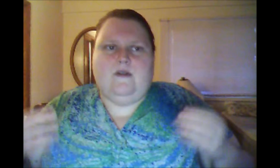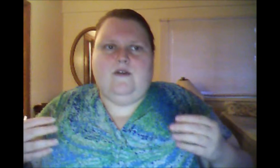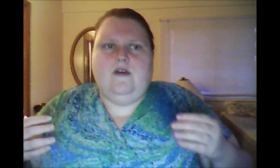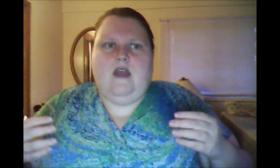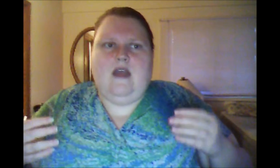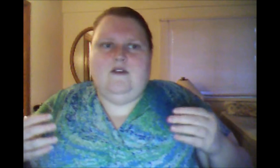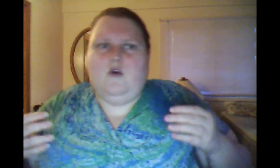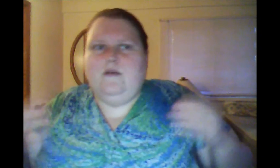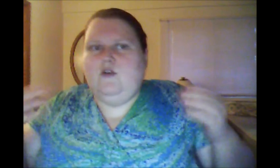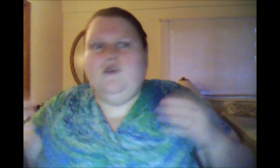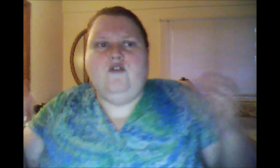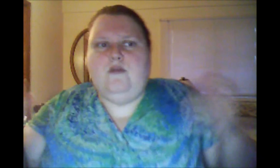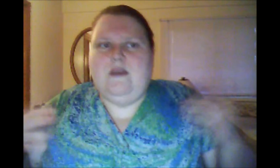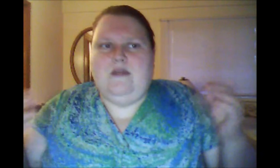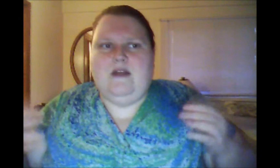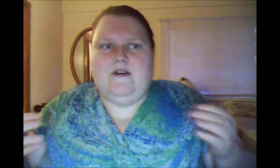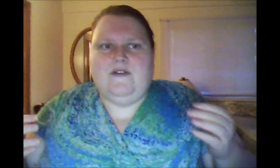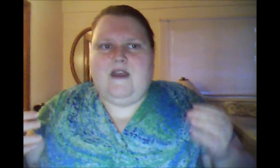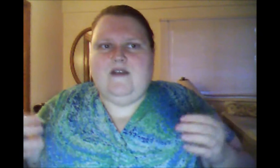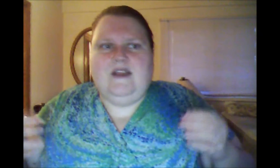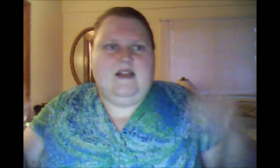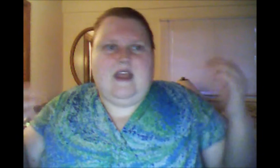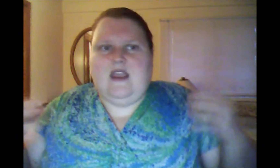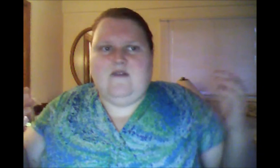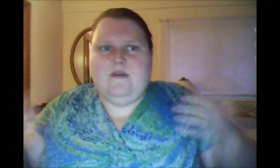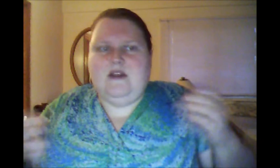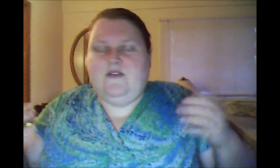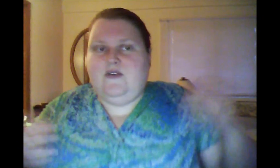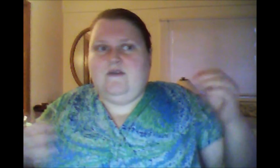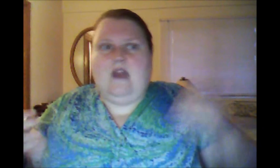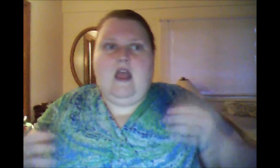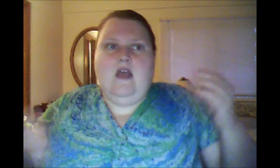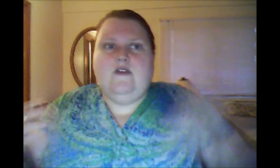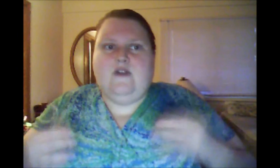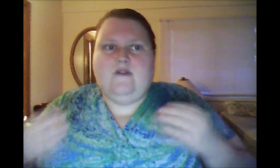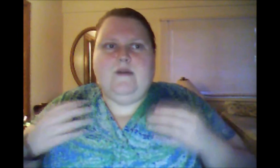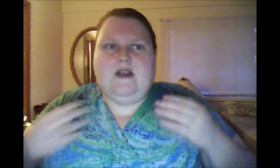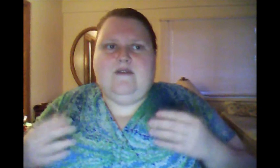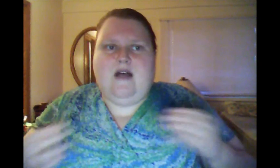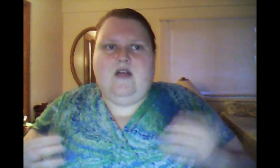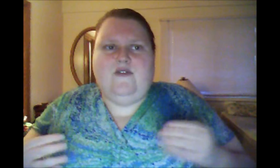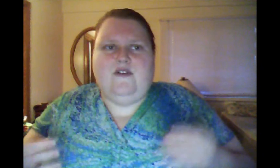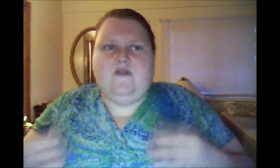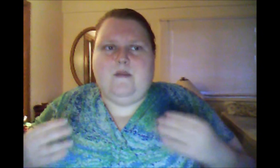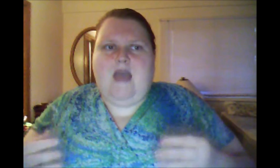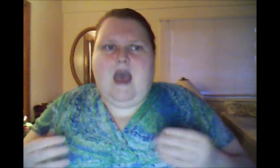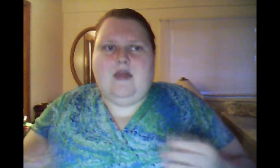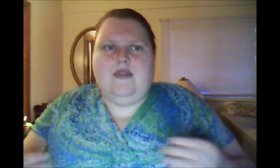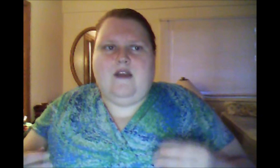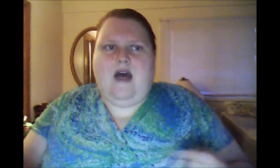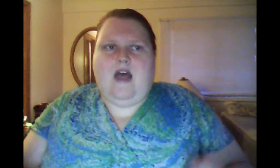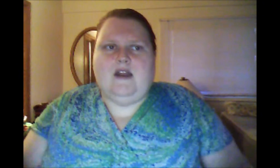And no two people are exactly alike. Everybody is different. So, everybody follows a different path to goddess.